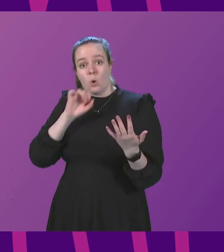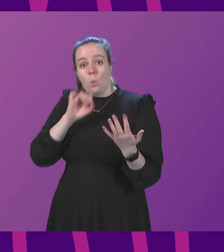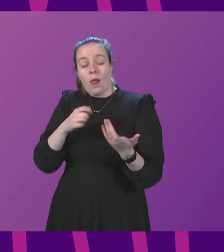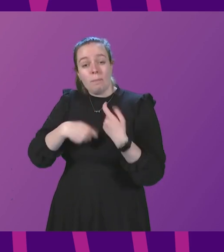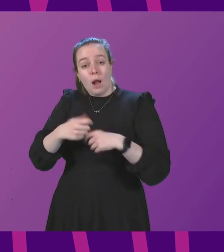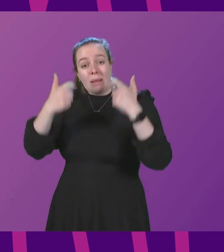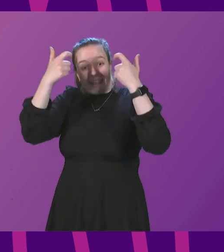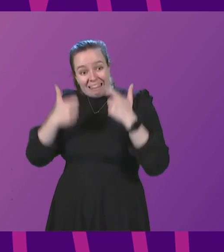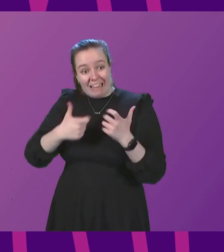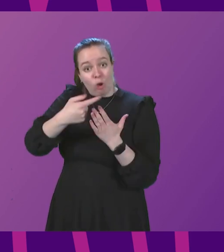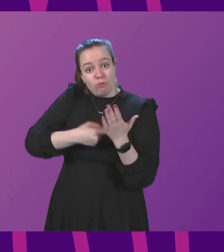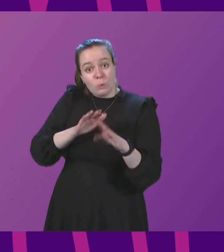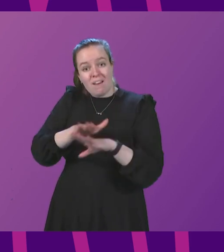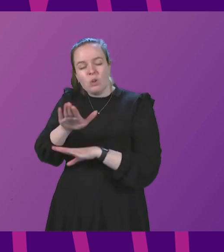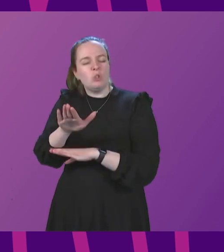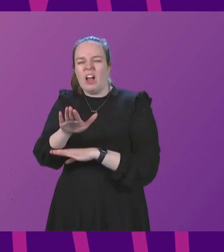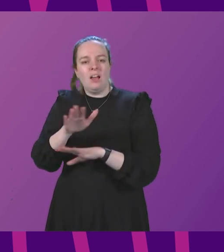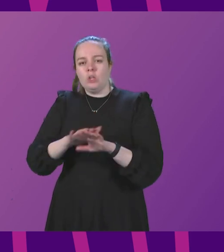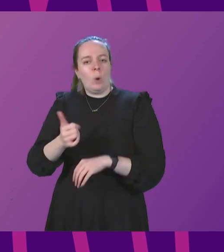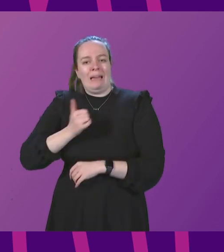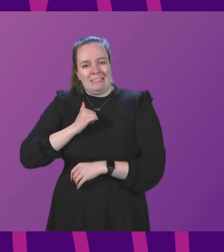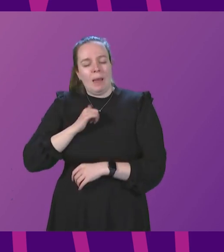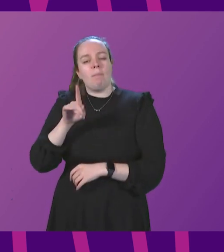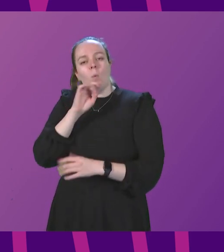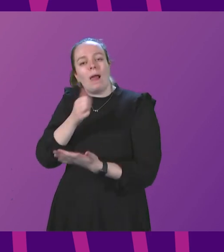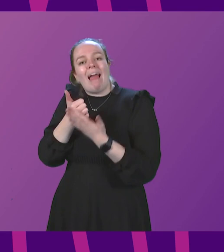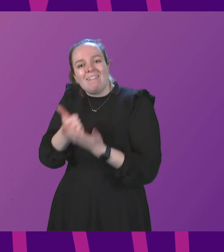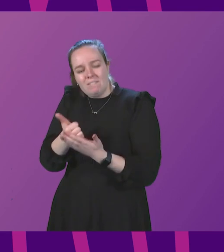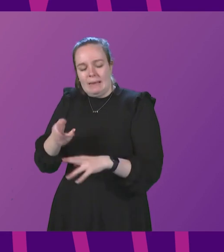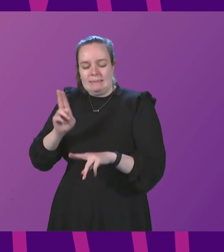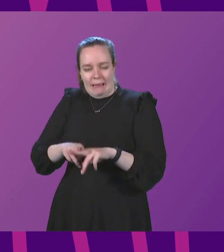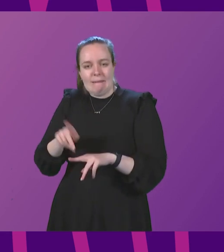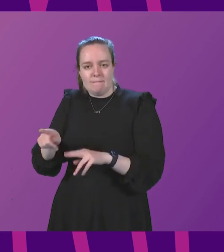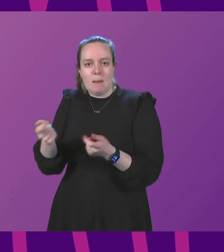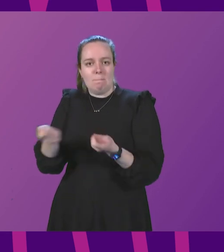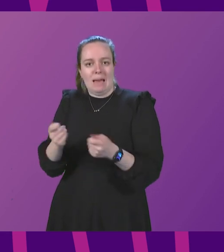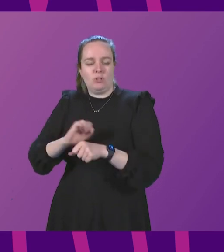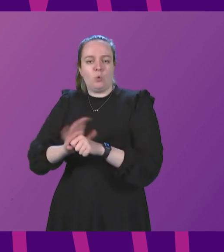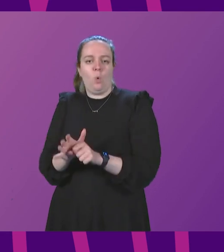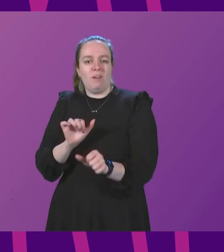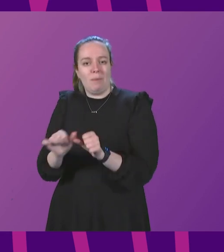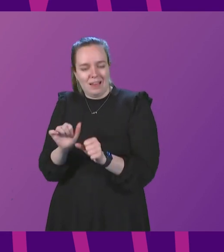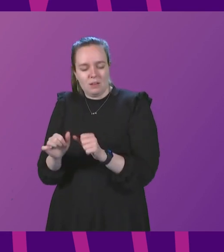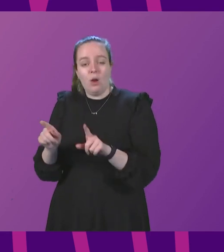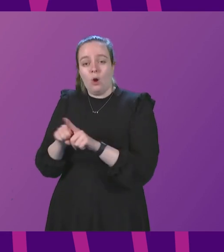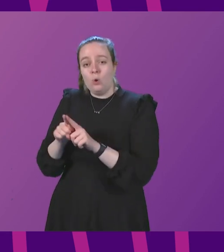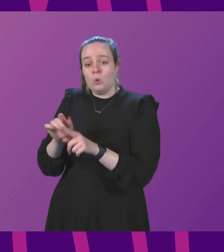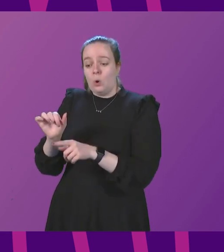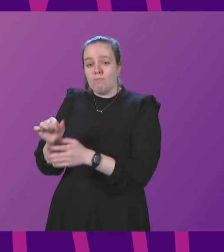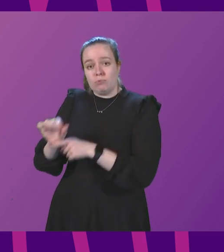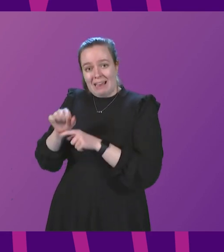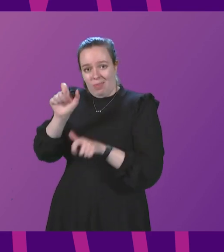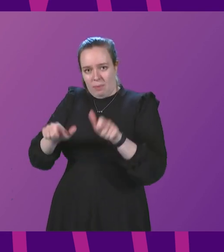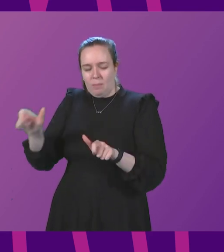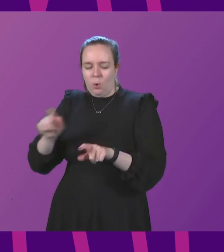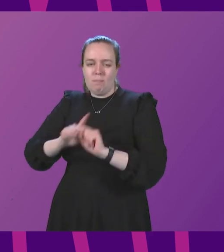legally imposed in future, but we will advise them for as long as they help keep the virus under control and also help protect those who are